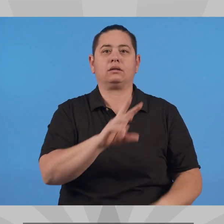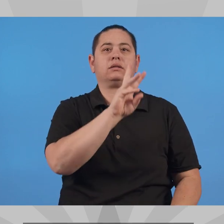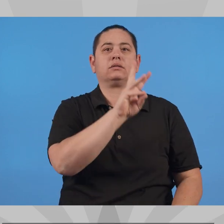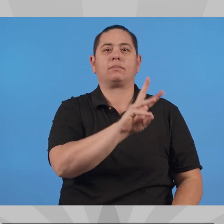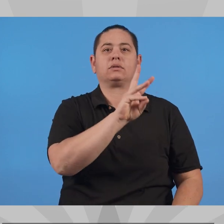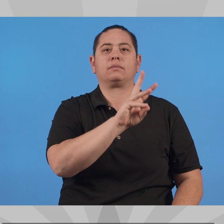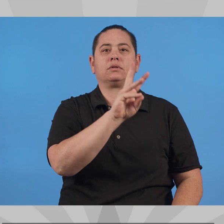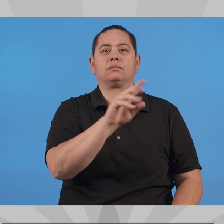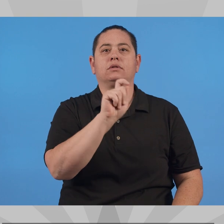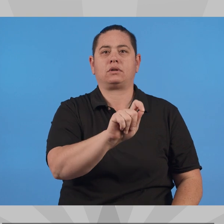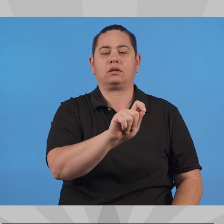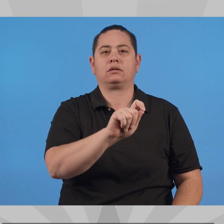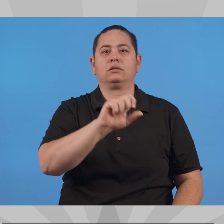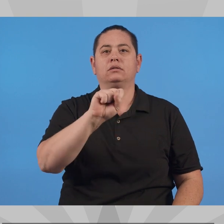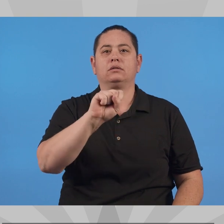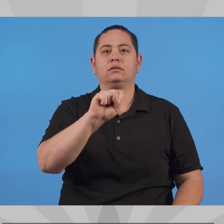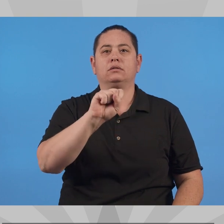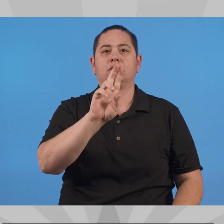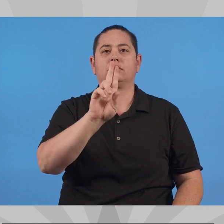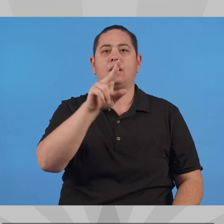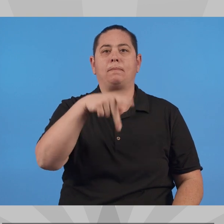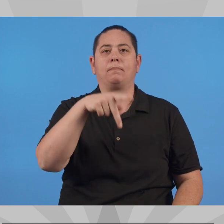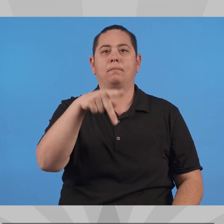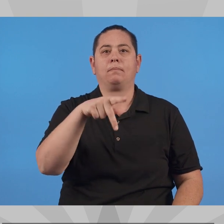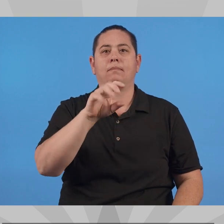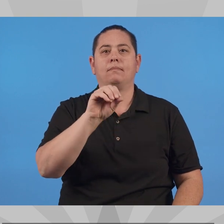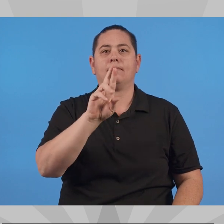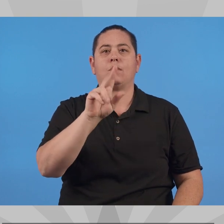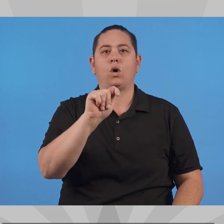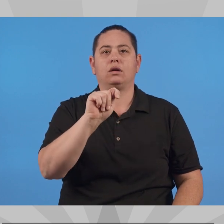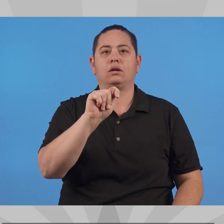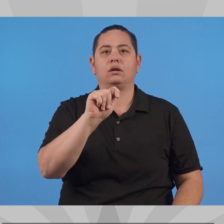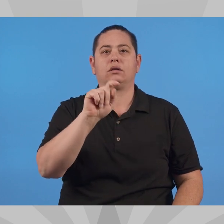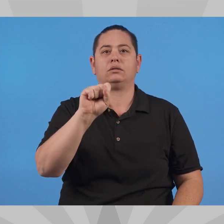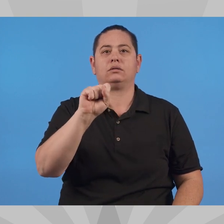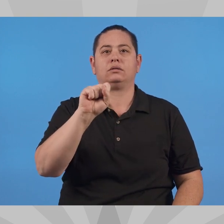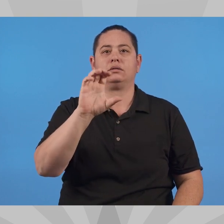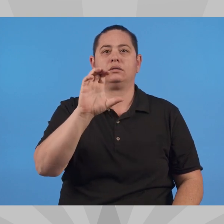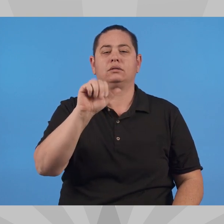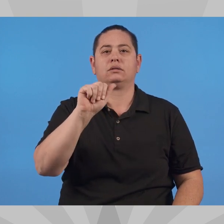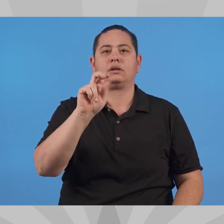Website www.supportscantlebury.com